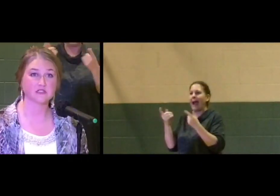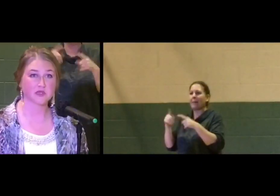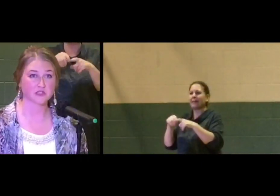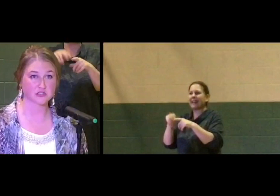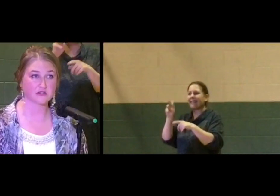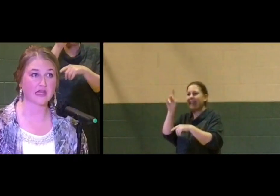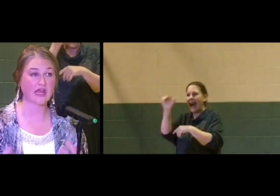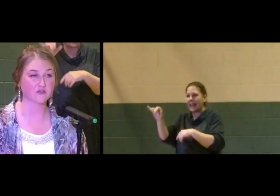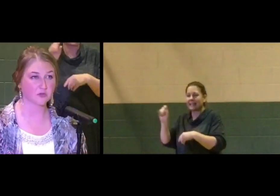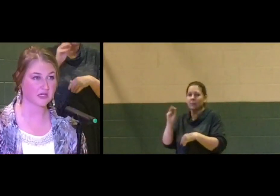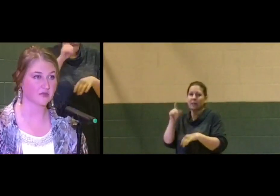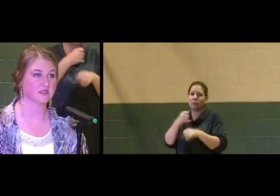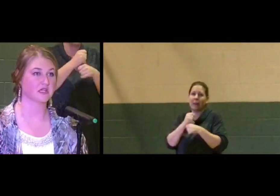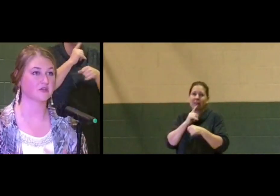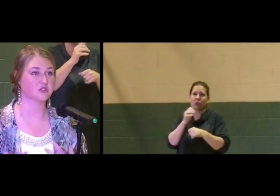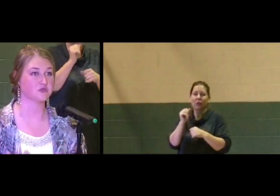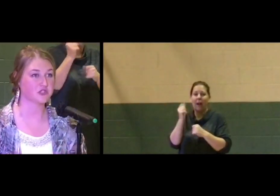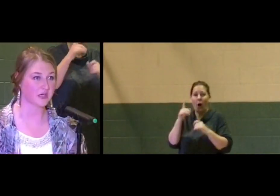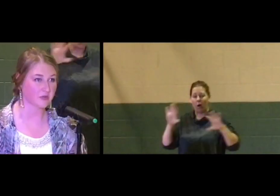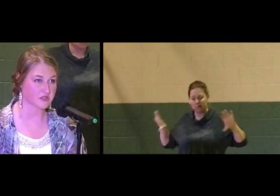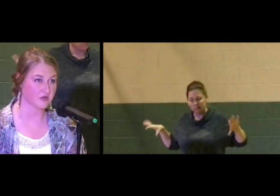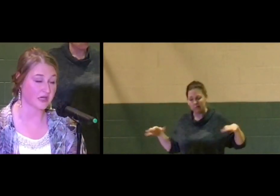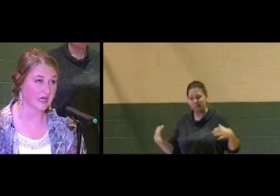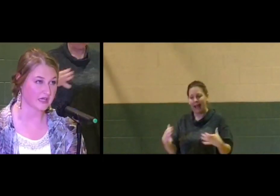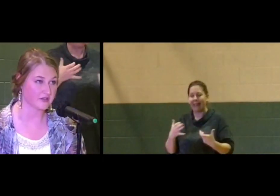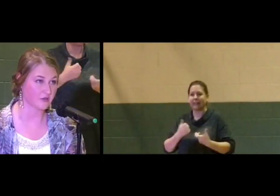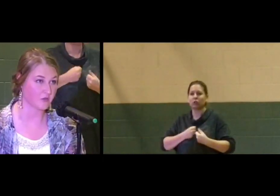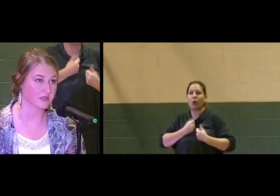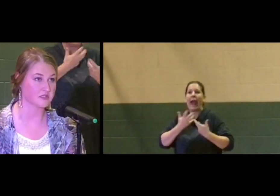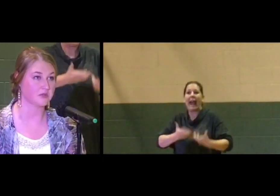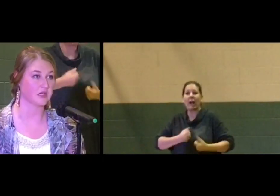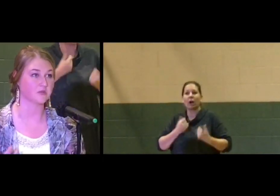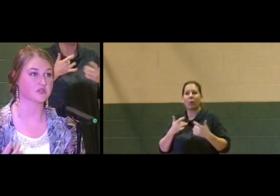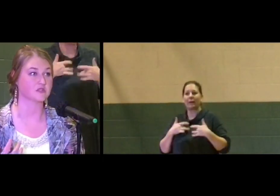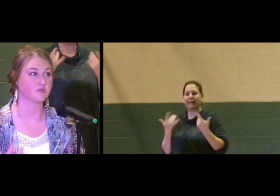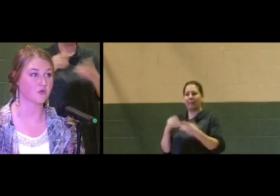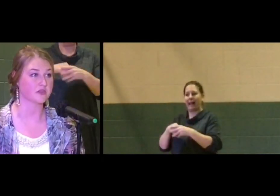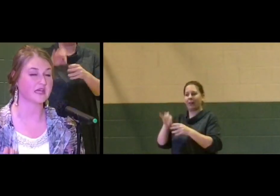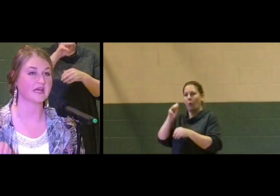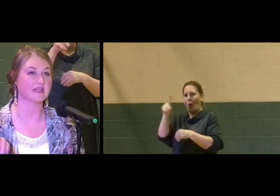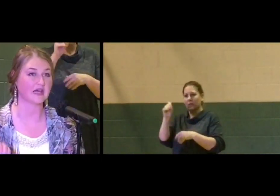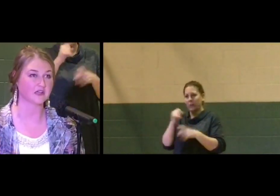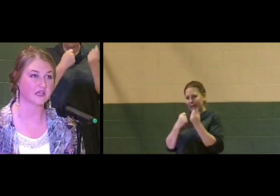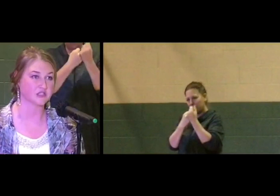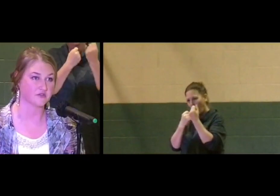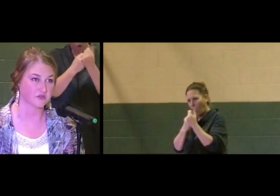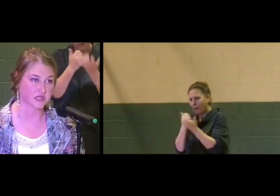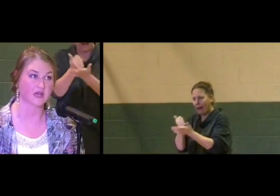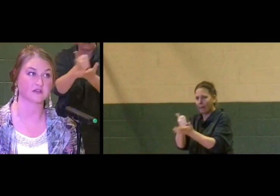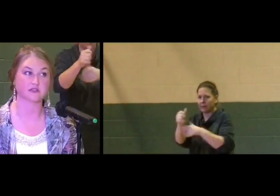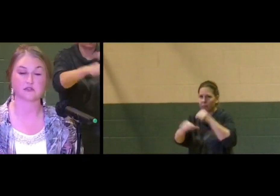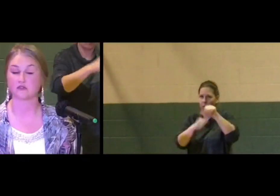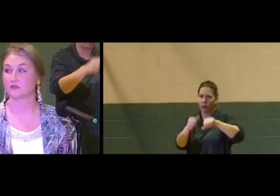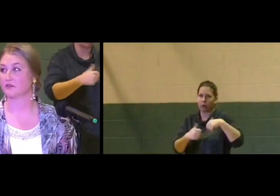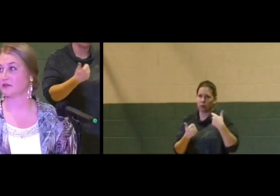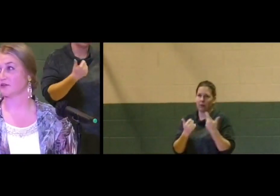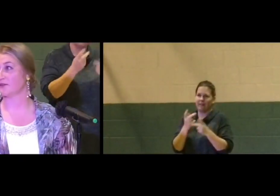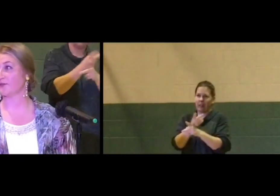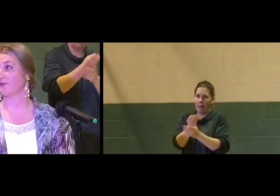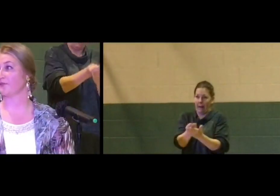We need to make sure that everybody comes together to share what is going on in their ward to be able to support that and the allocation of those dollars.